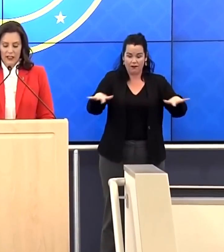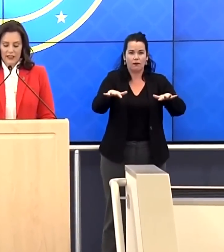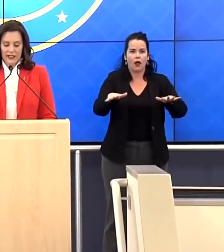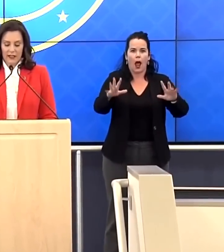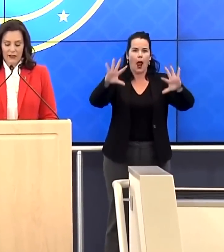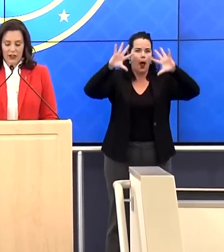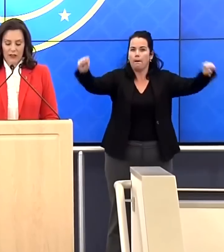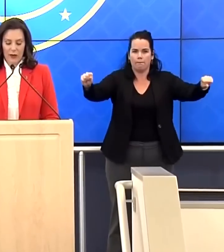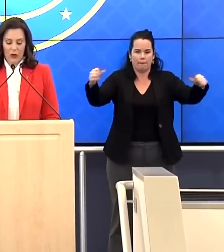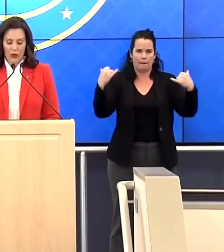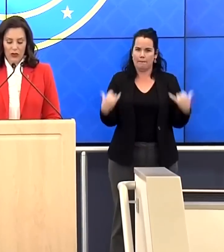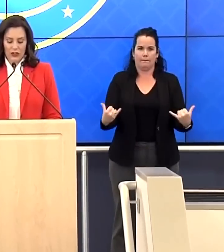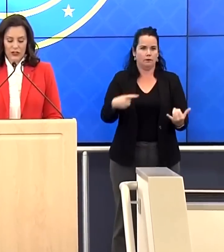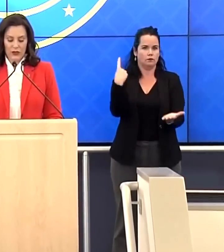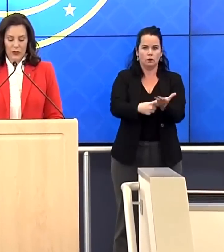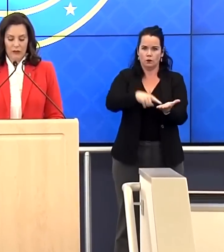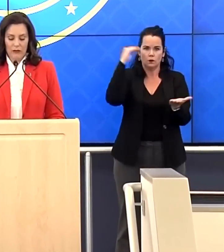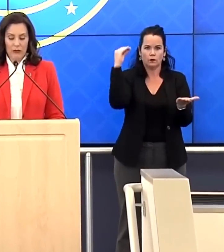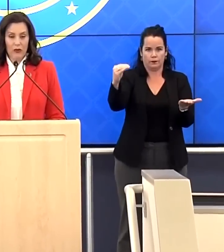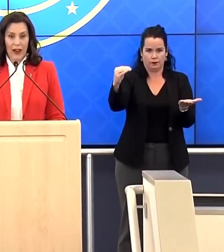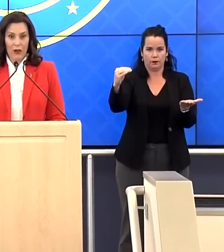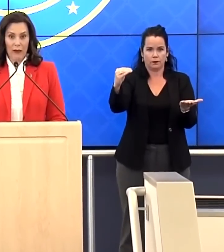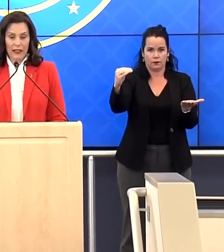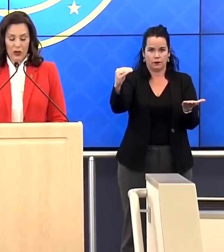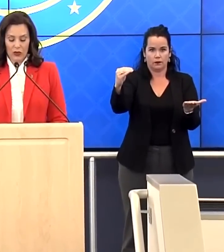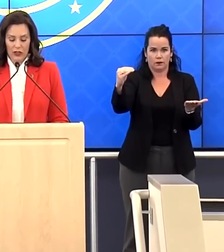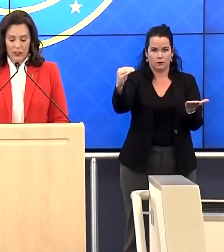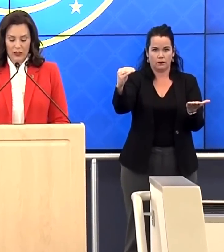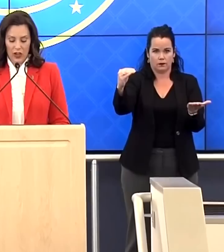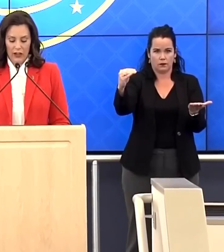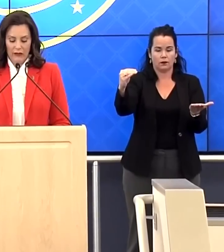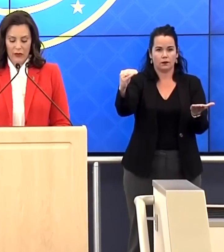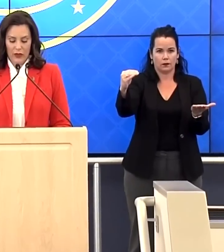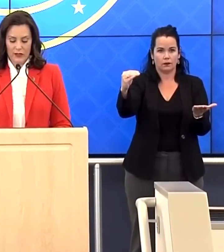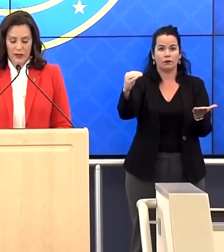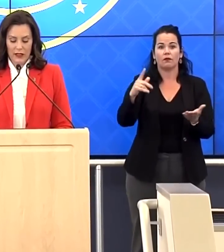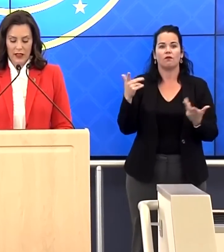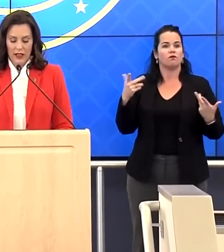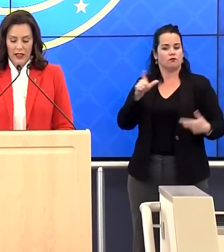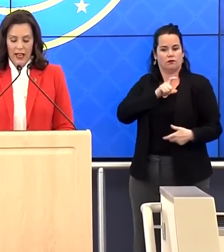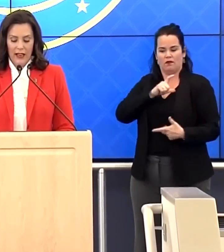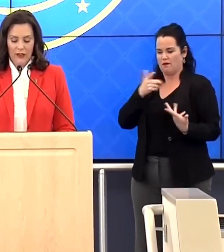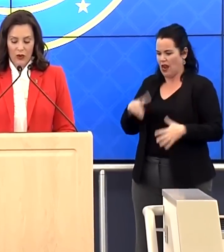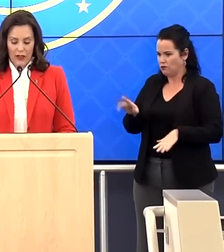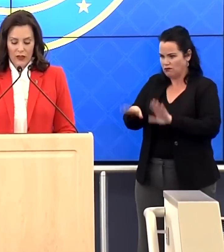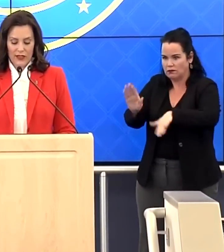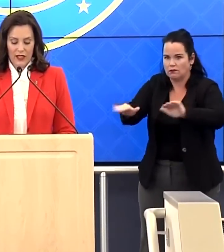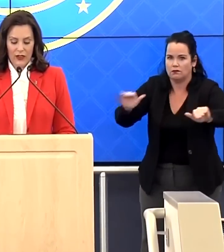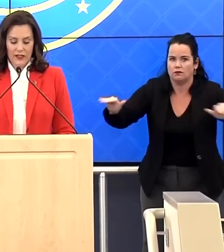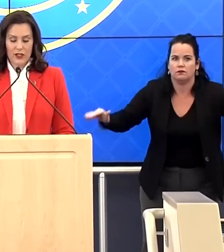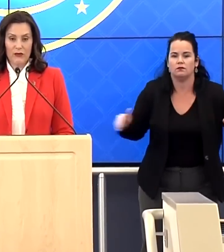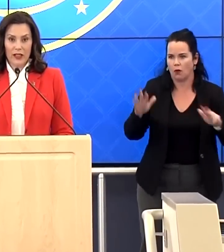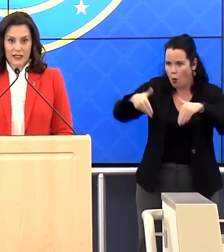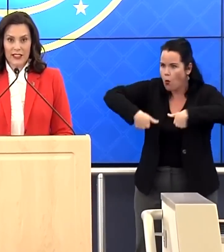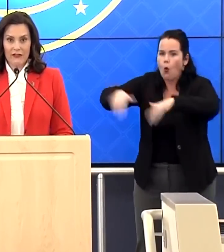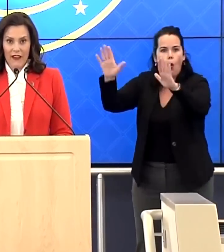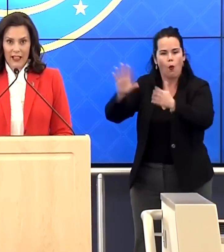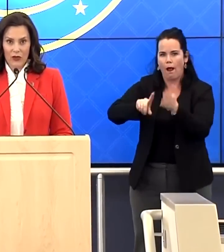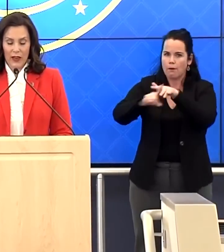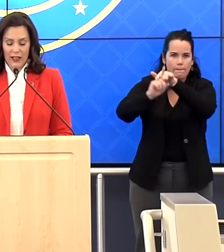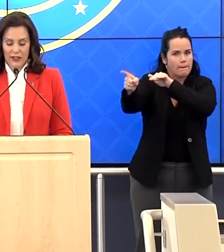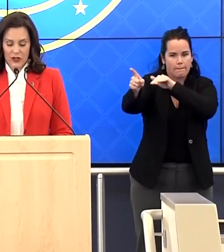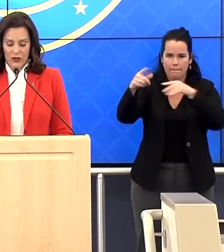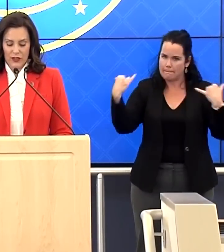Edenville and Sanford have been ordered to move out by local law enforcement and if you are in those areas, you must